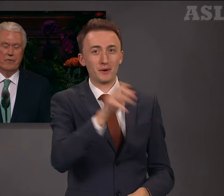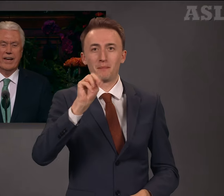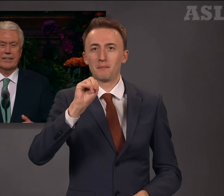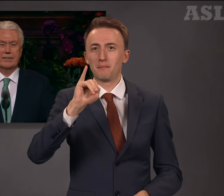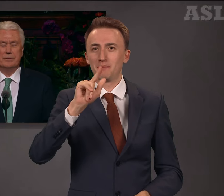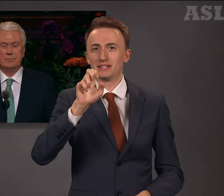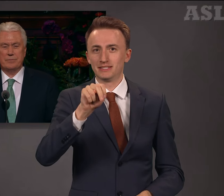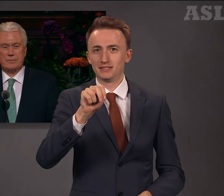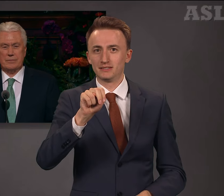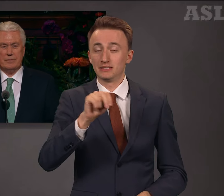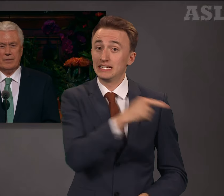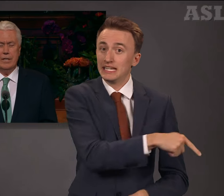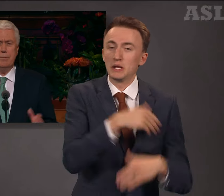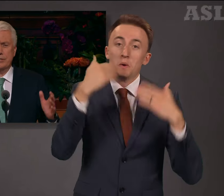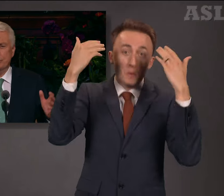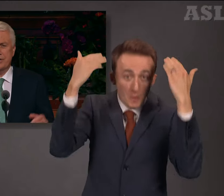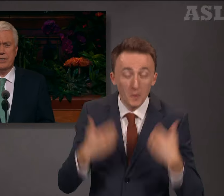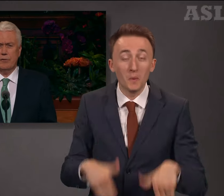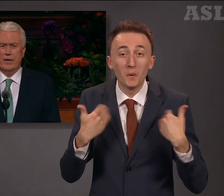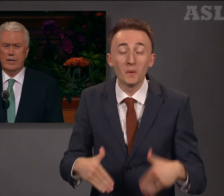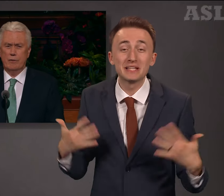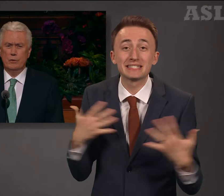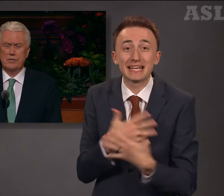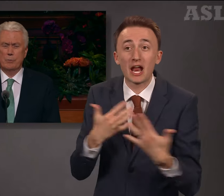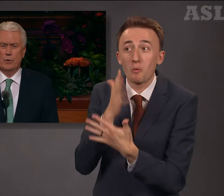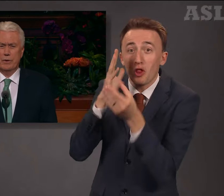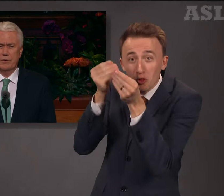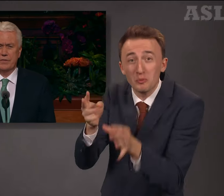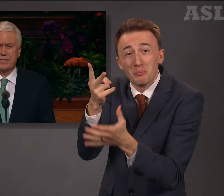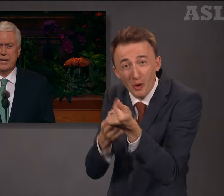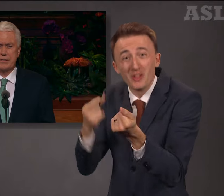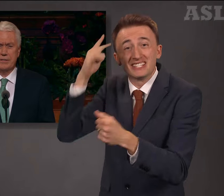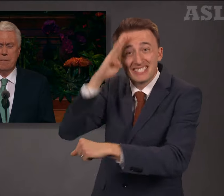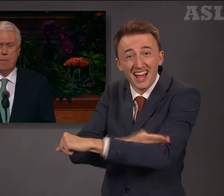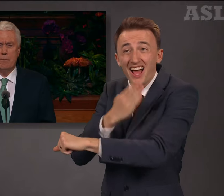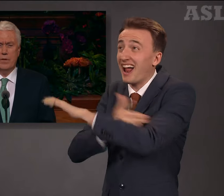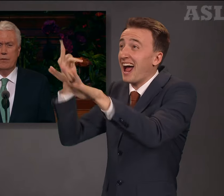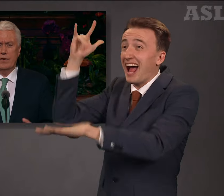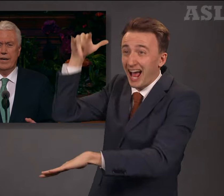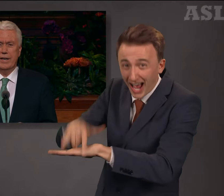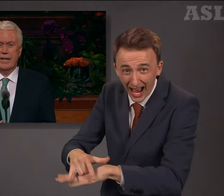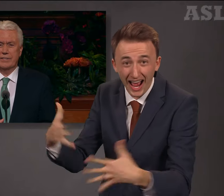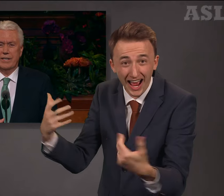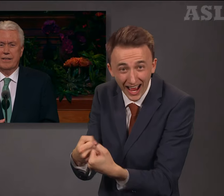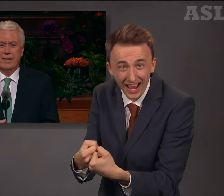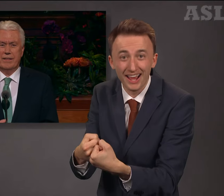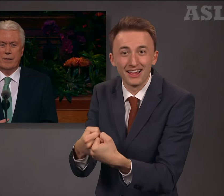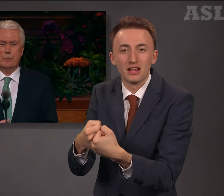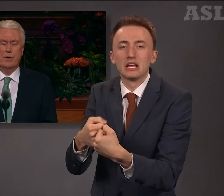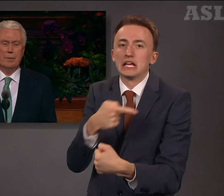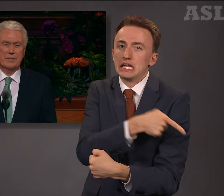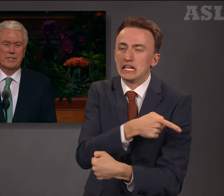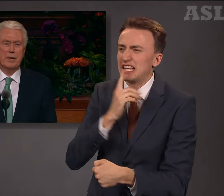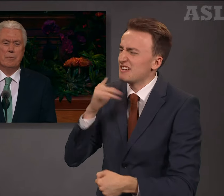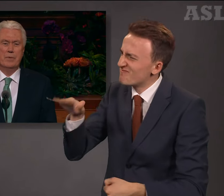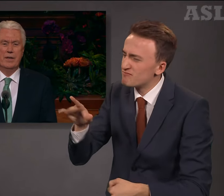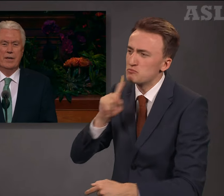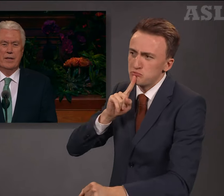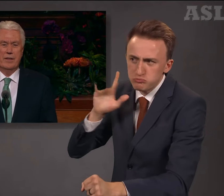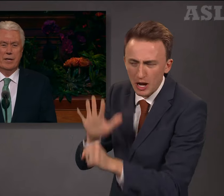fact, he was so terrified of losing both of his sons in a flying accident that they promised him they